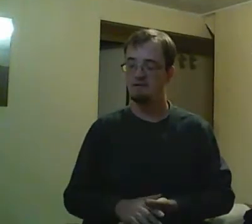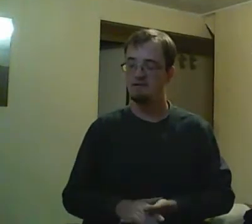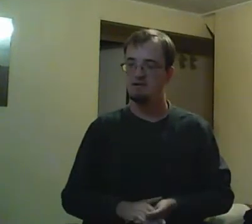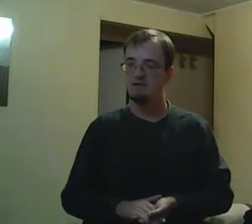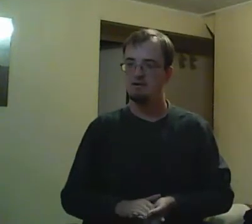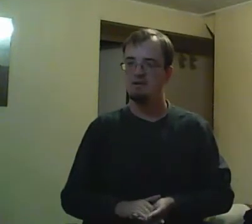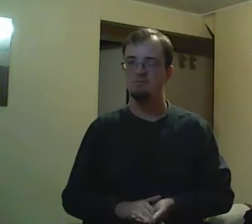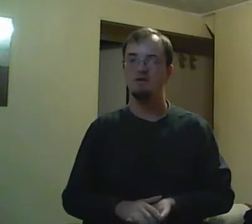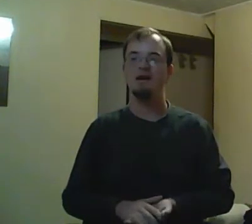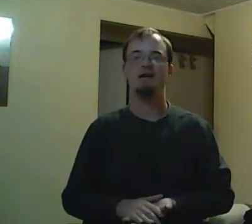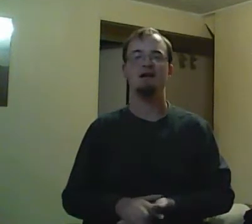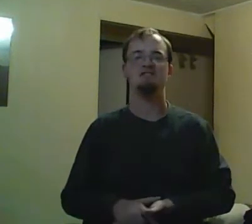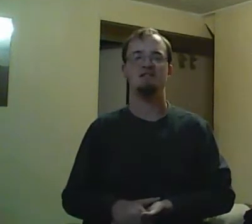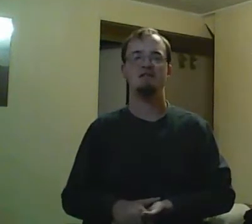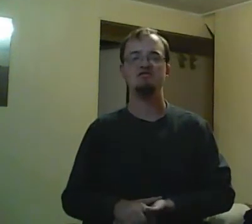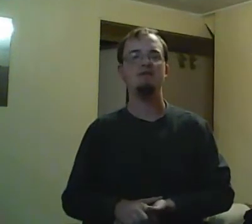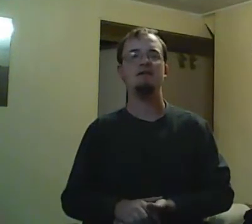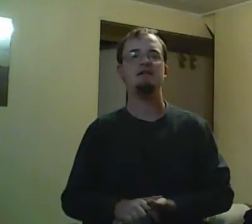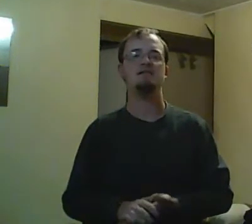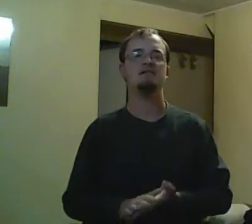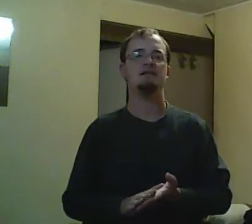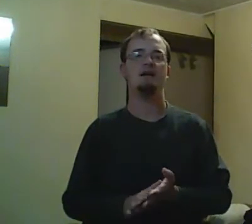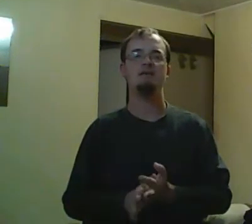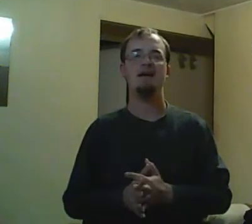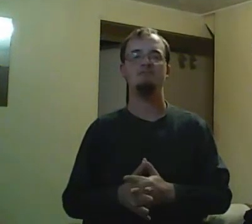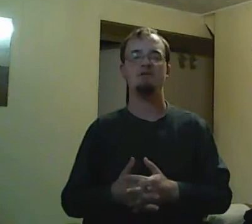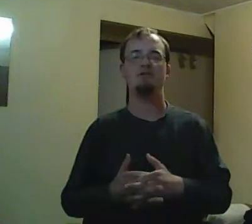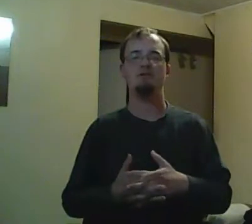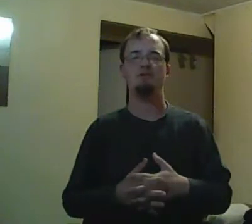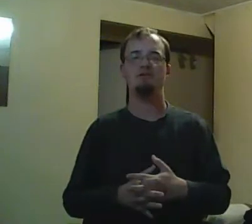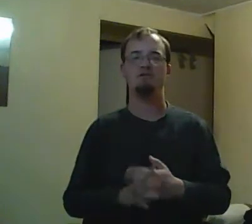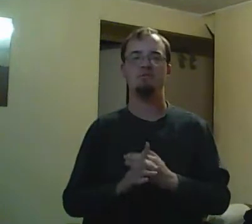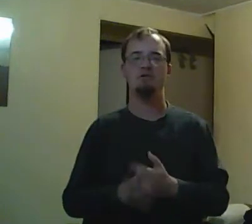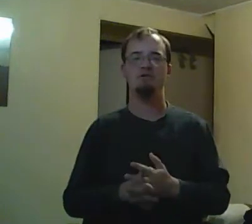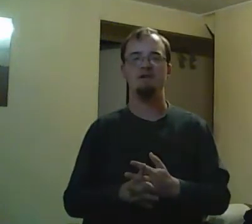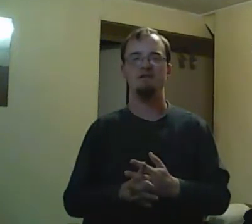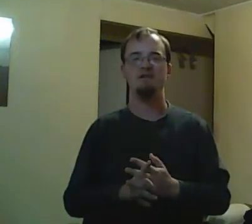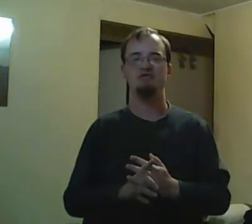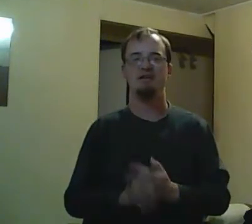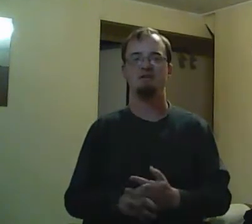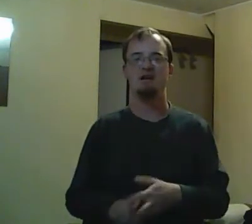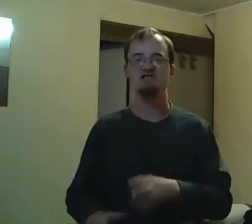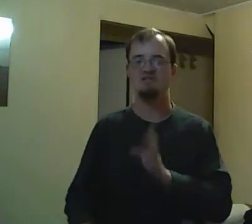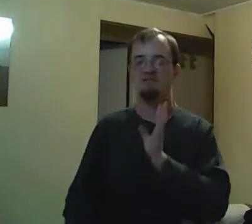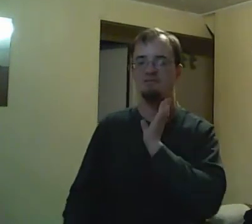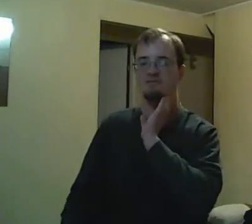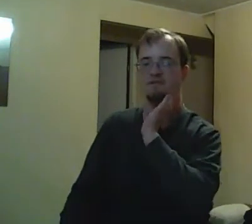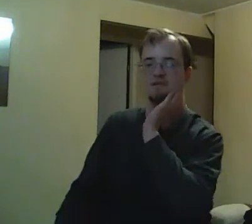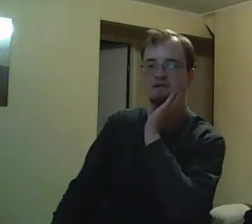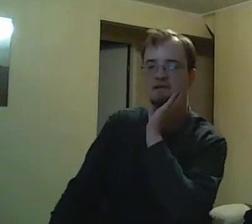could have been much different. The way I figured it and the way that the Radich community tells me is practically that